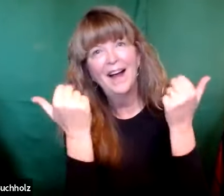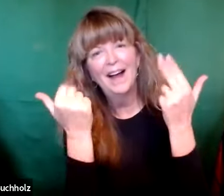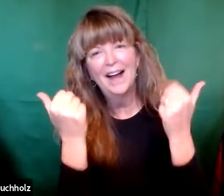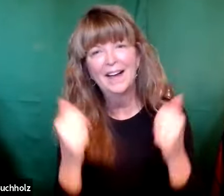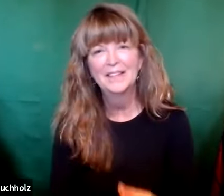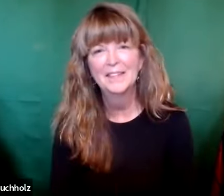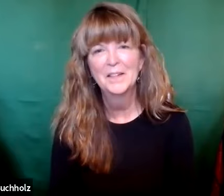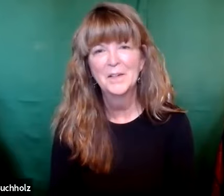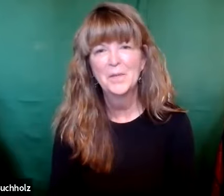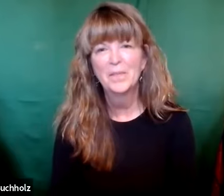Ha ha ha.